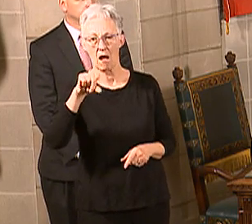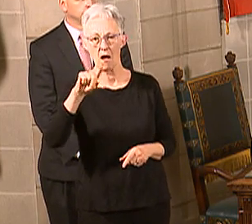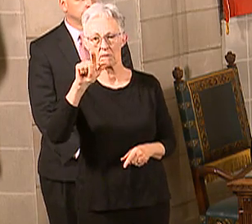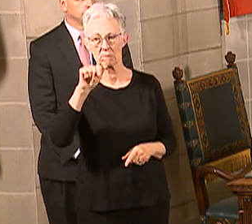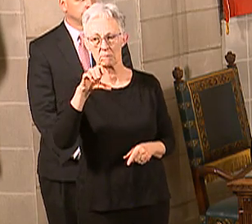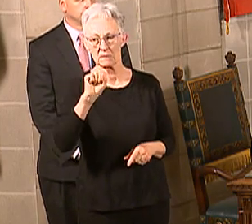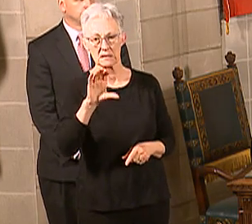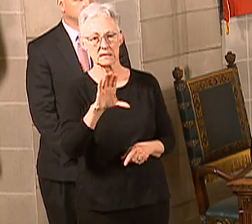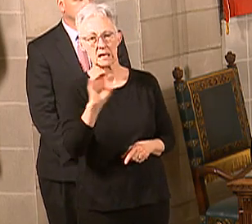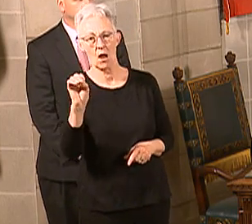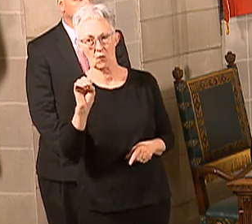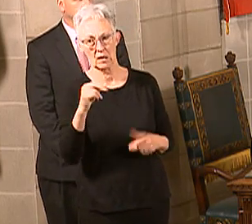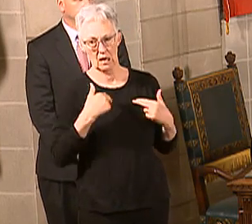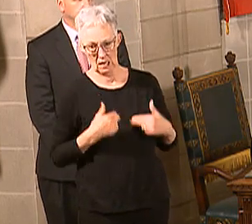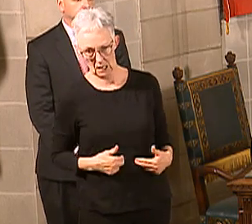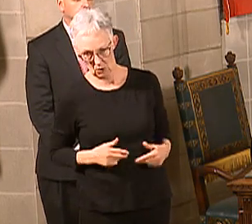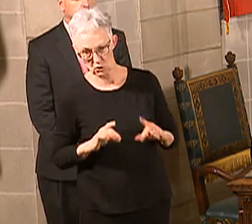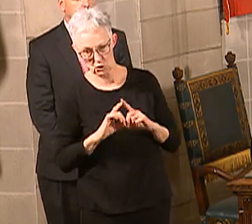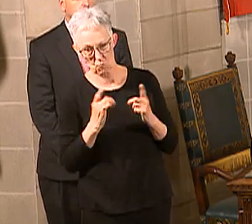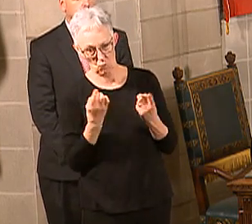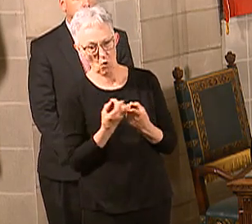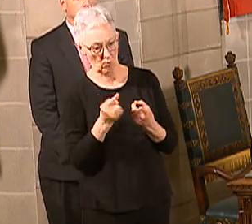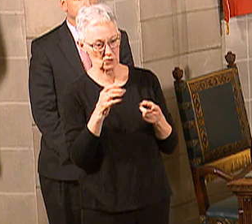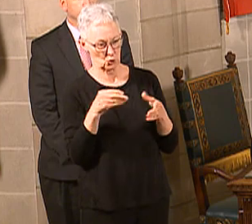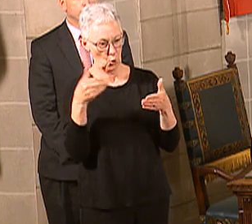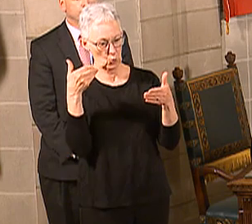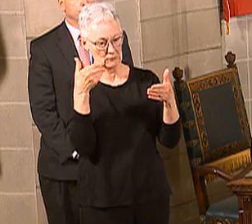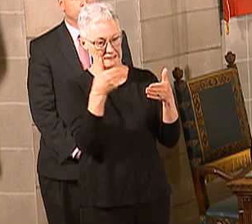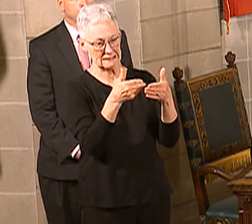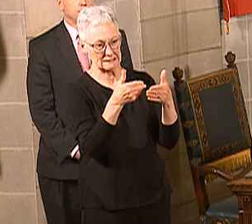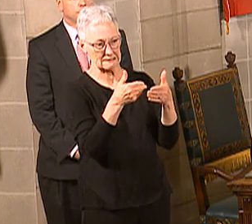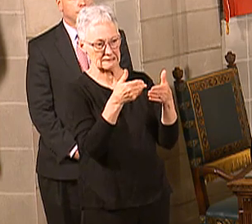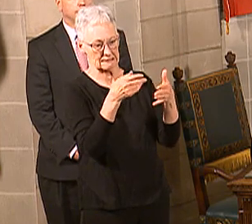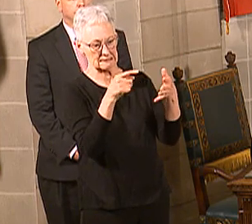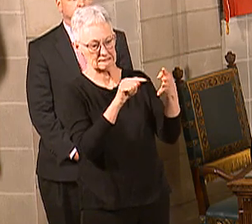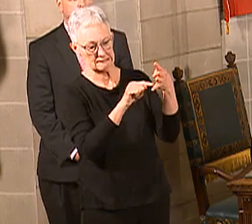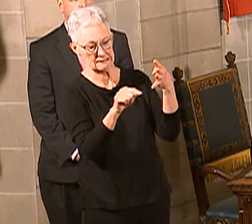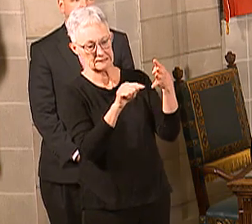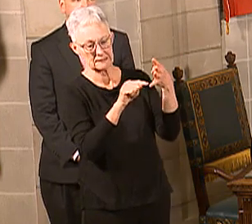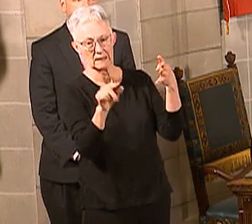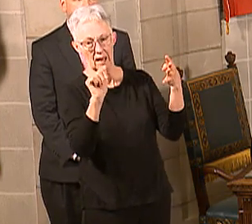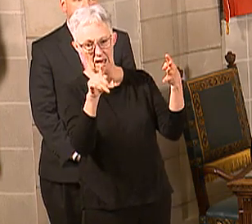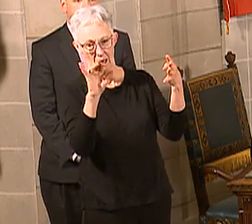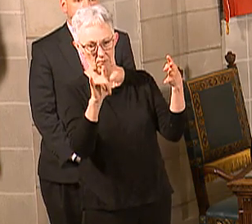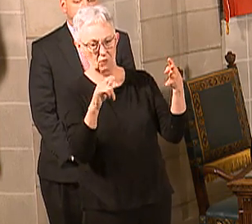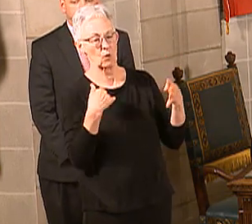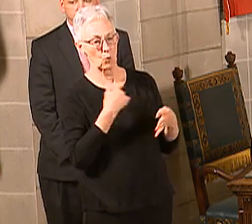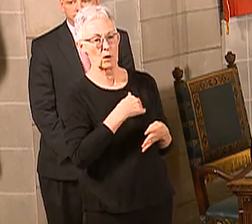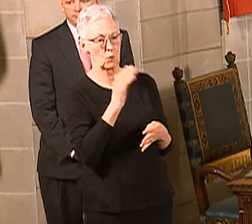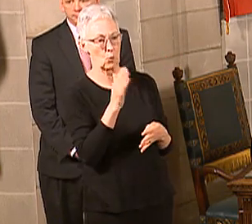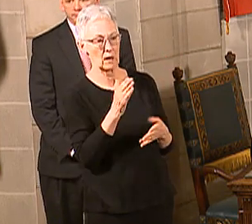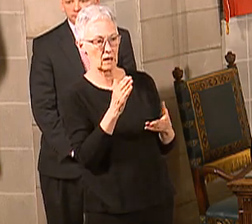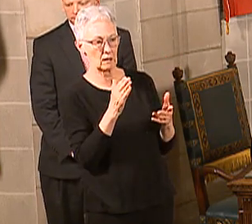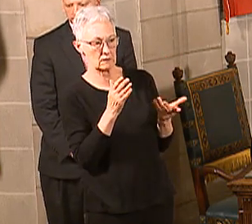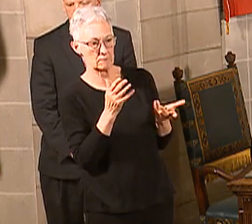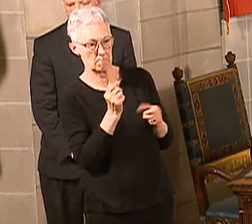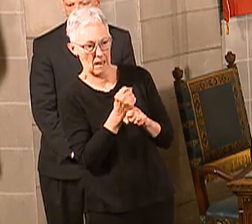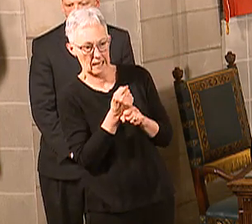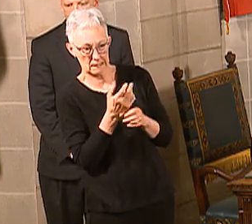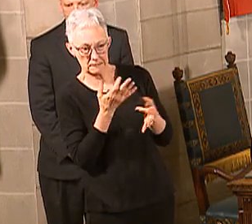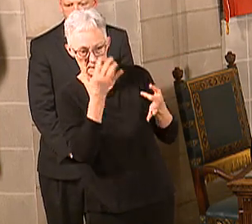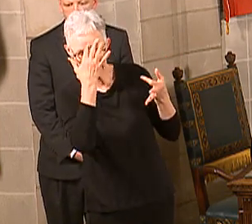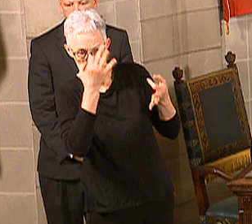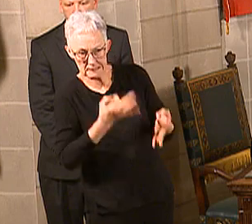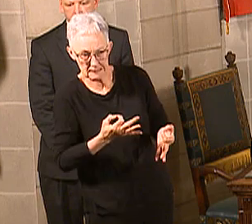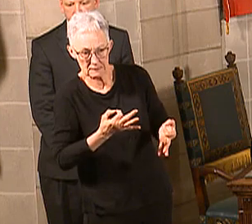going to make this a collaborative process as we get closer to the end of April to know more about what the data is saying and where we want to do with regard to what level of